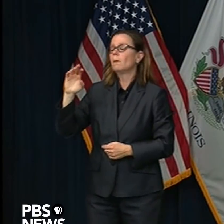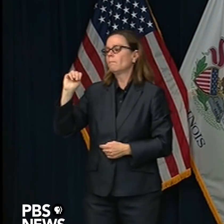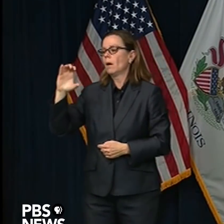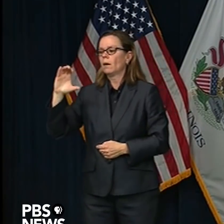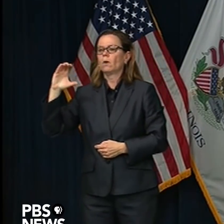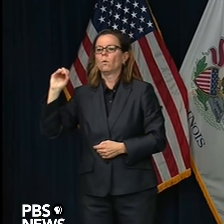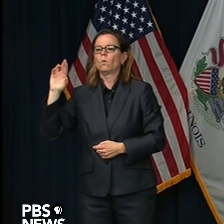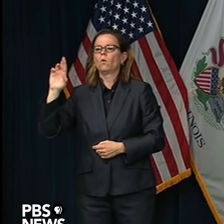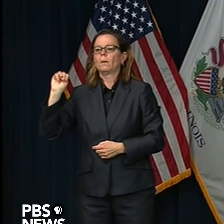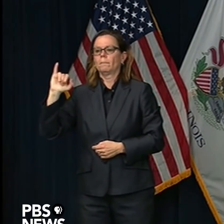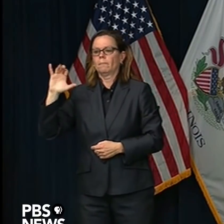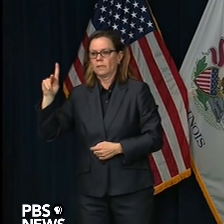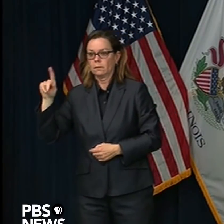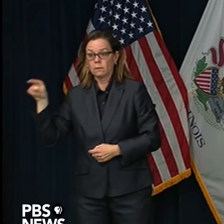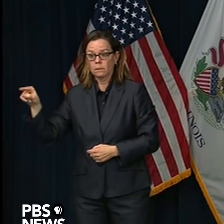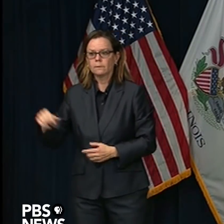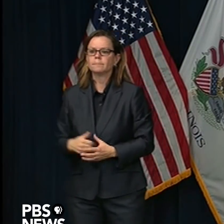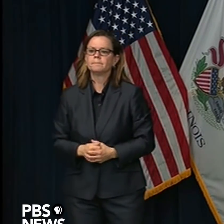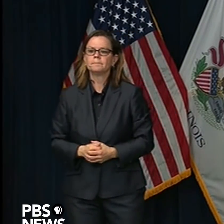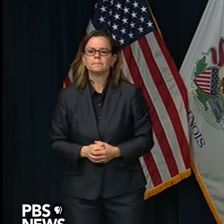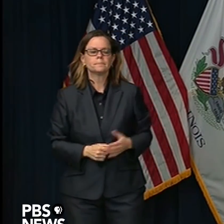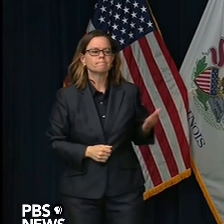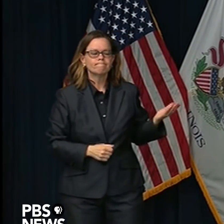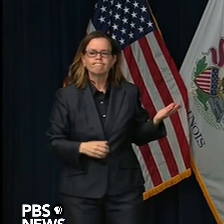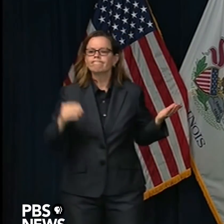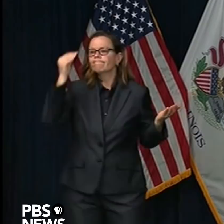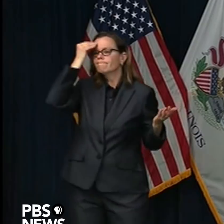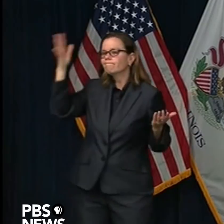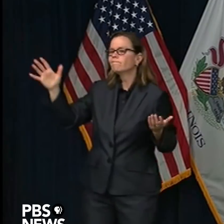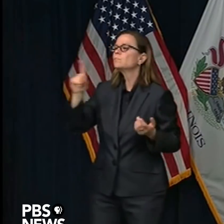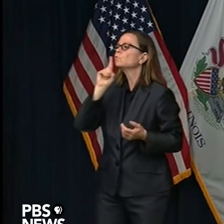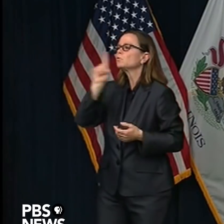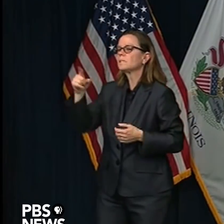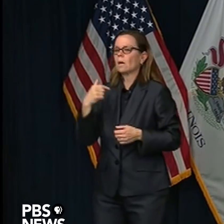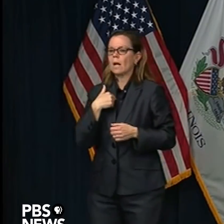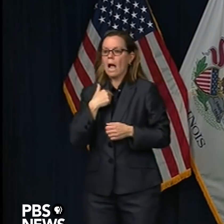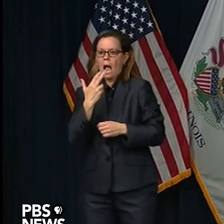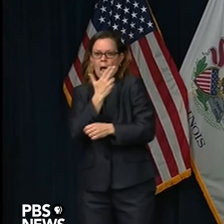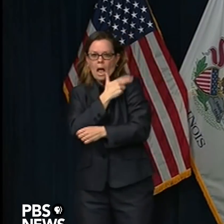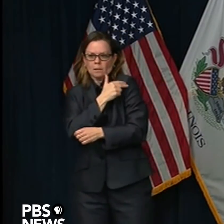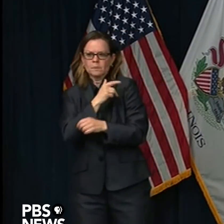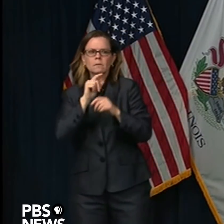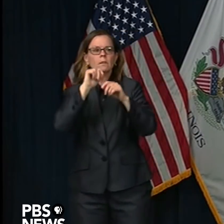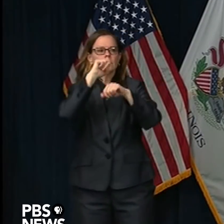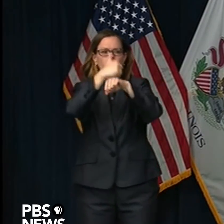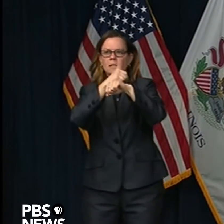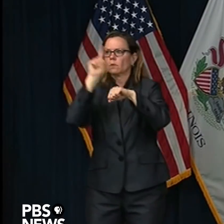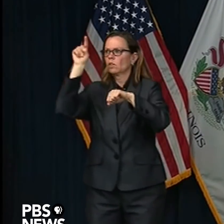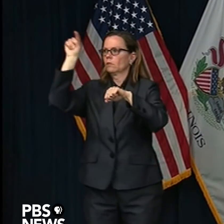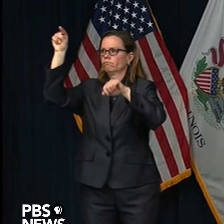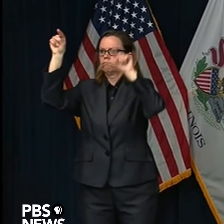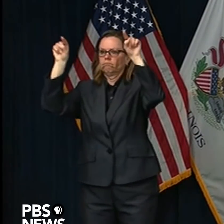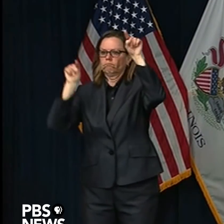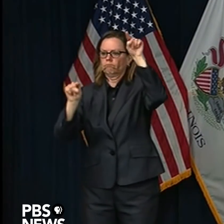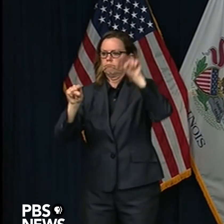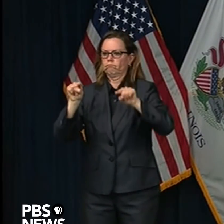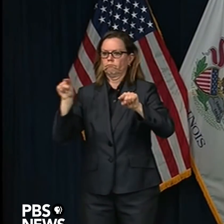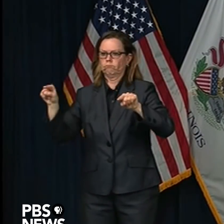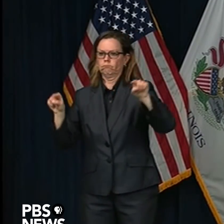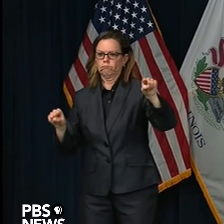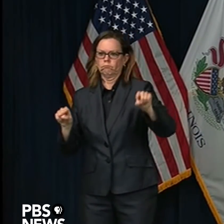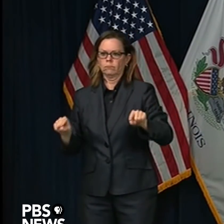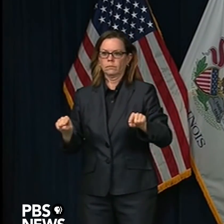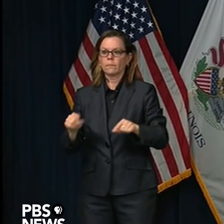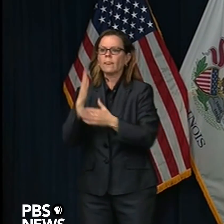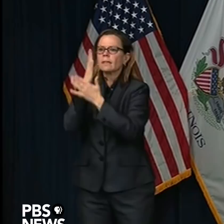I believe, is region 10. And in region 10, there are 10 different hospitals. And so when we follow